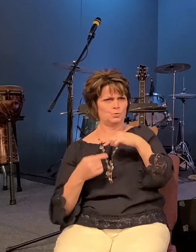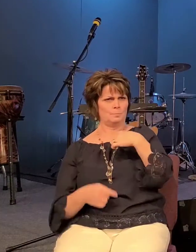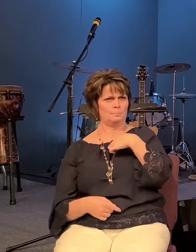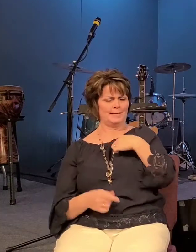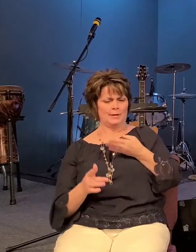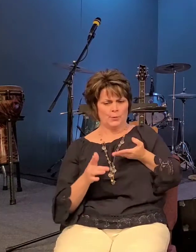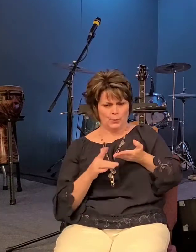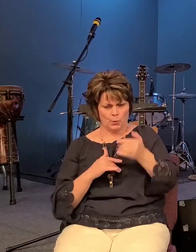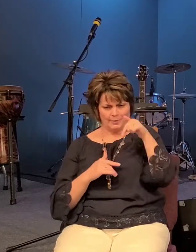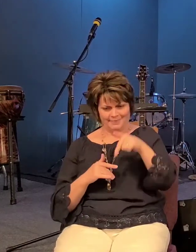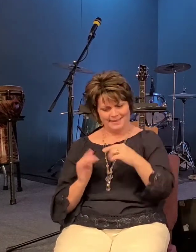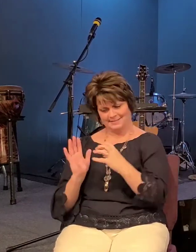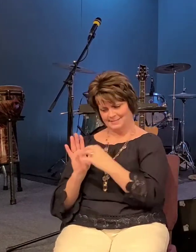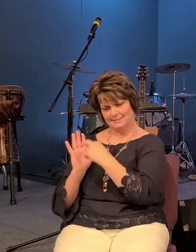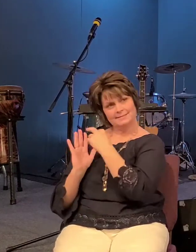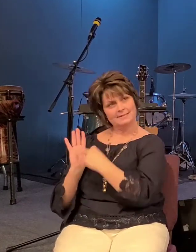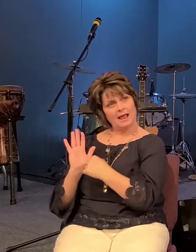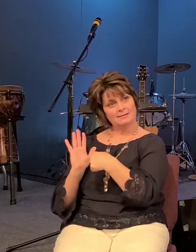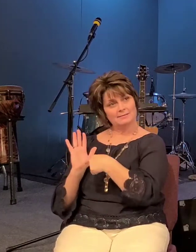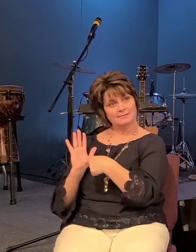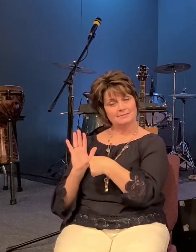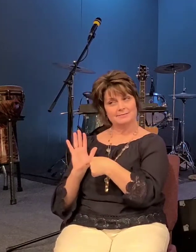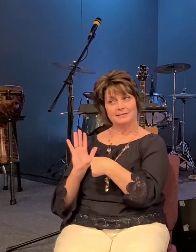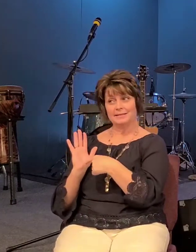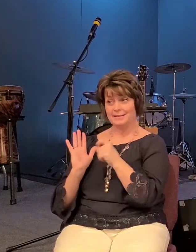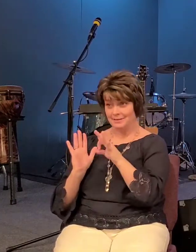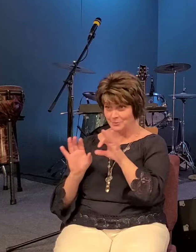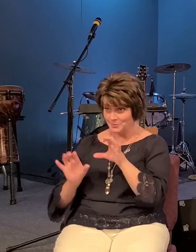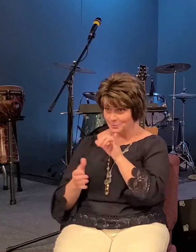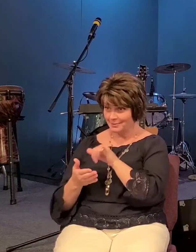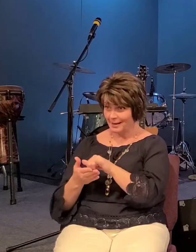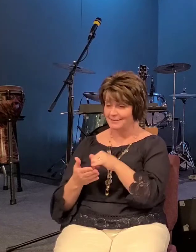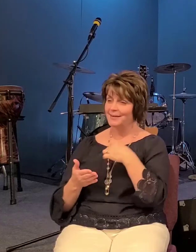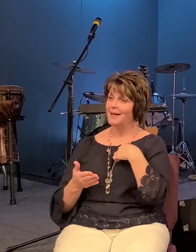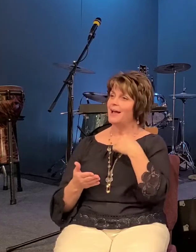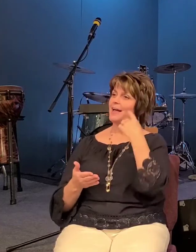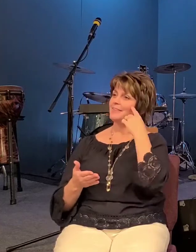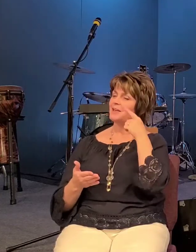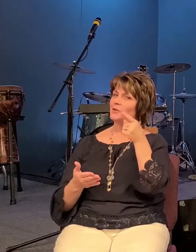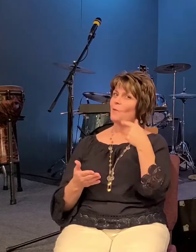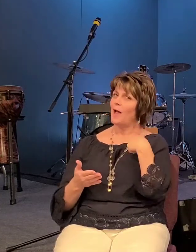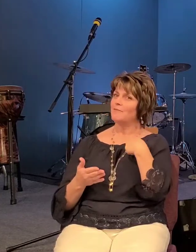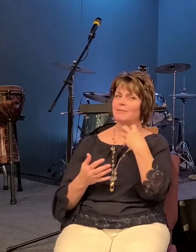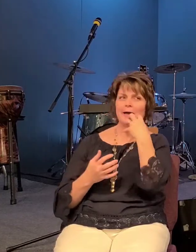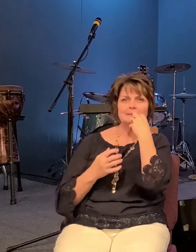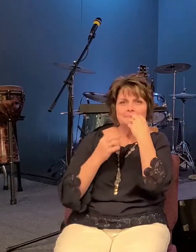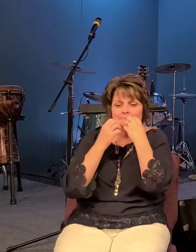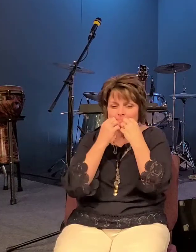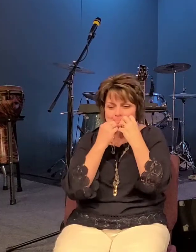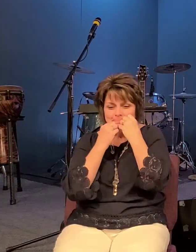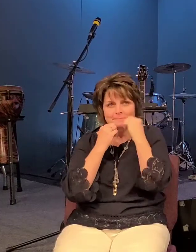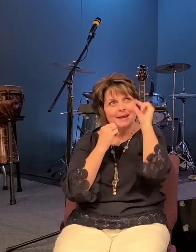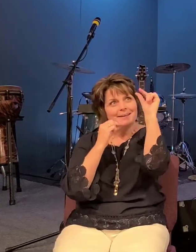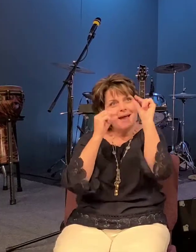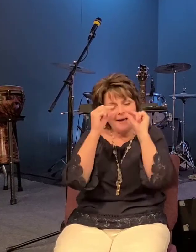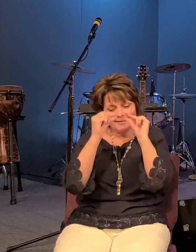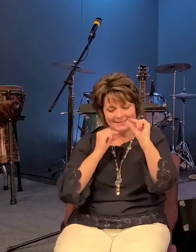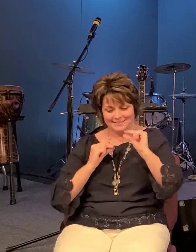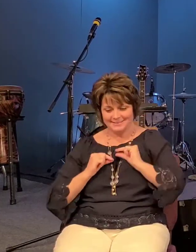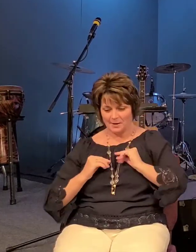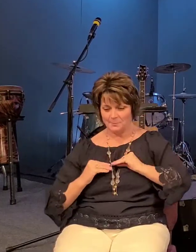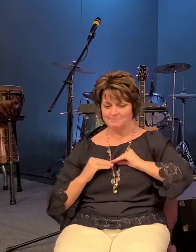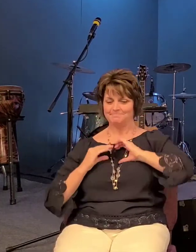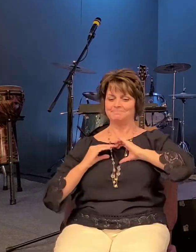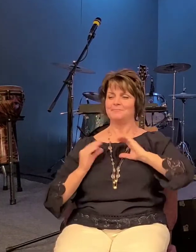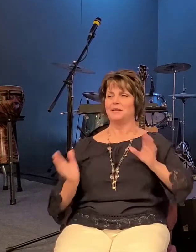i think you'll you'll come away with with a lot of a lot of nuggets that that will that will encourage you and